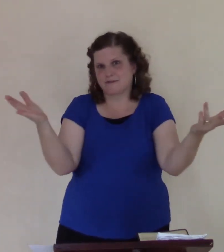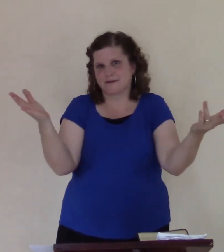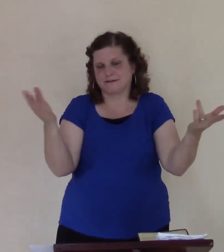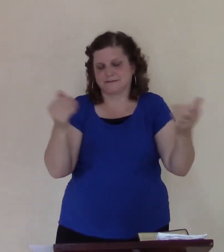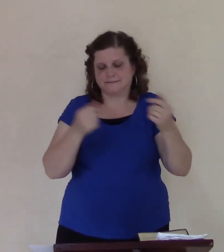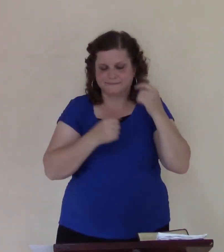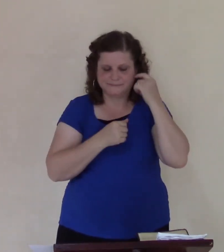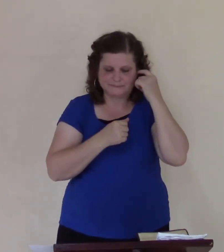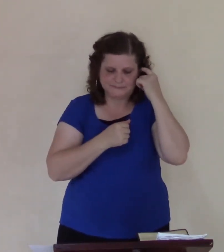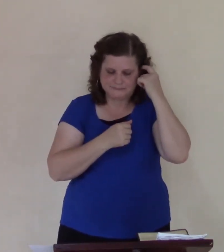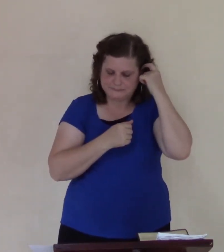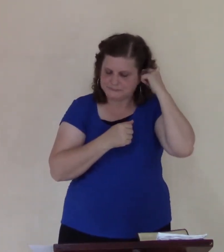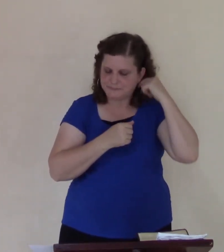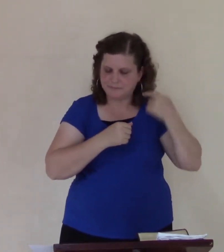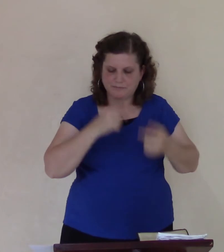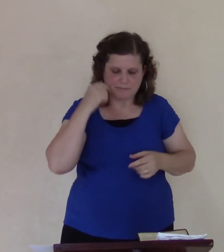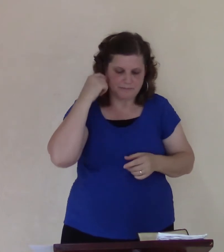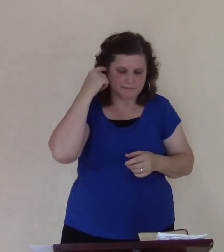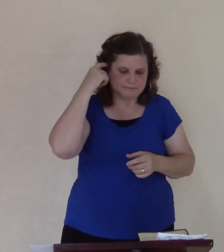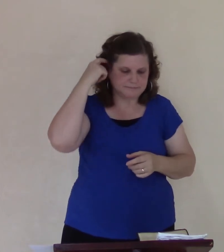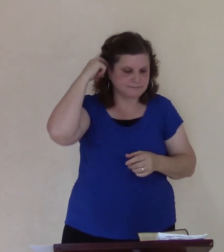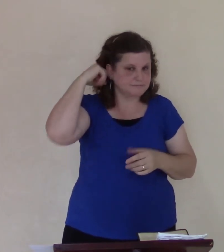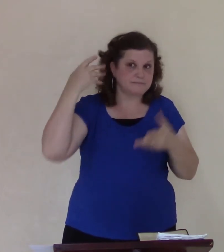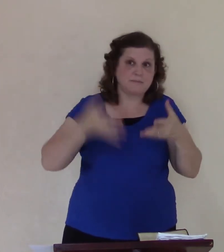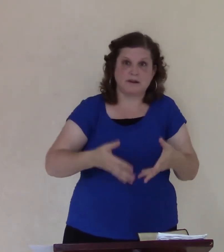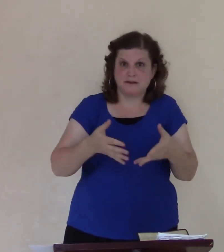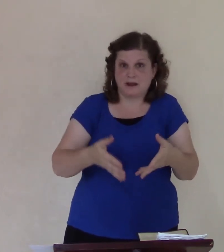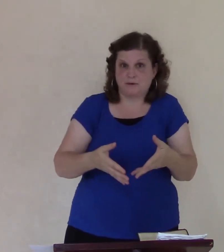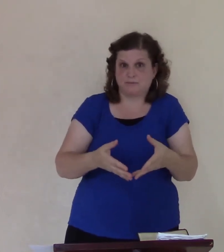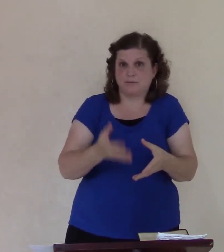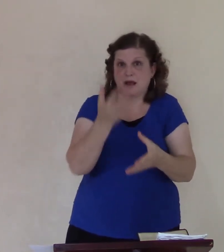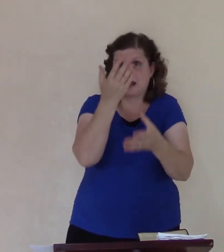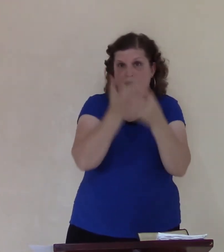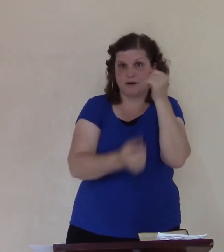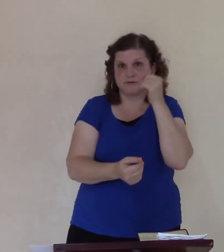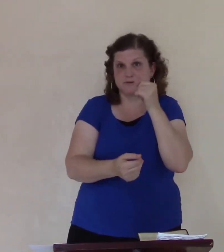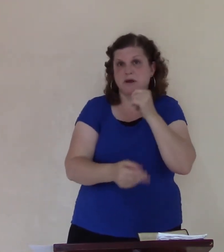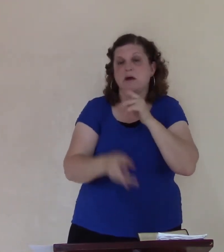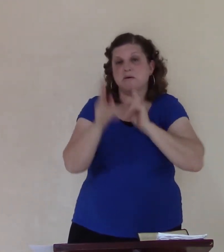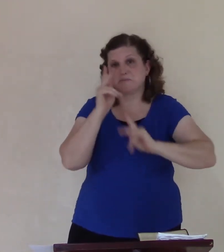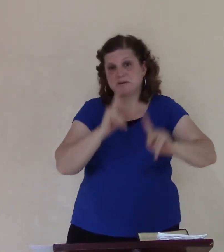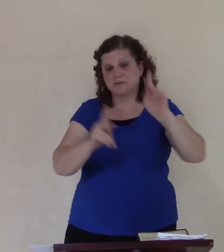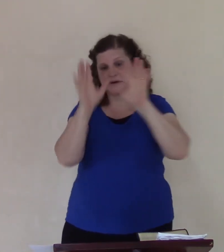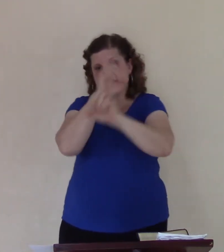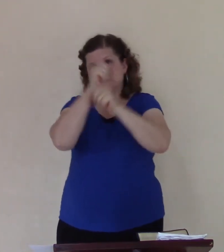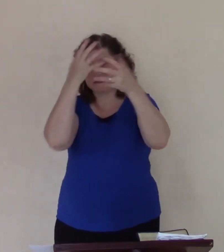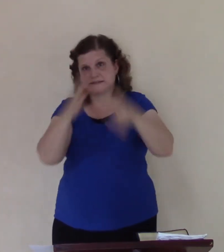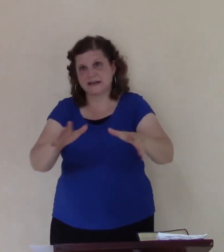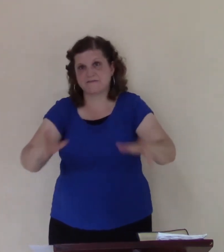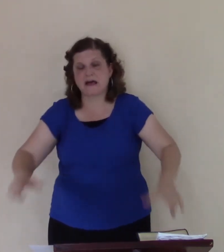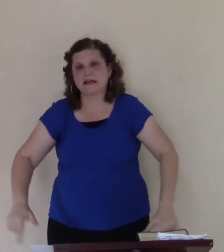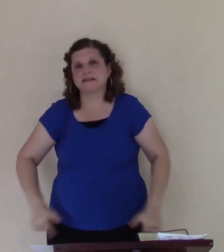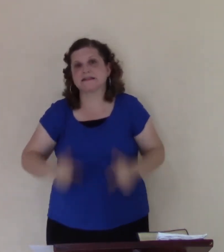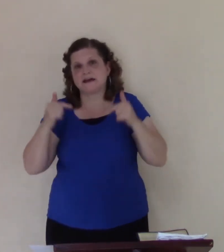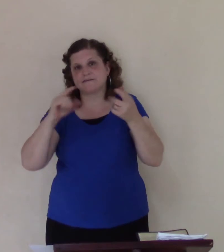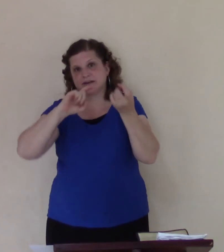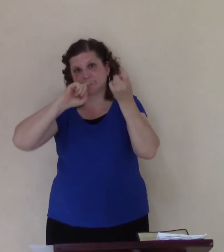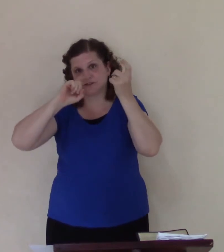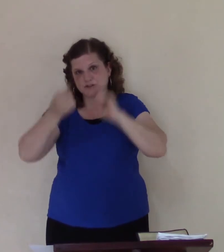No. He's out. People are saved. Life's been changed. Now